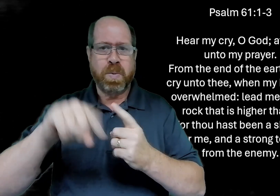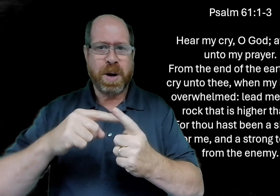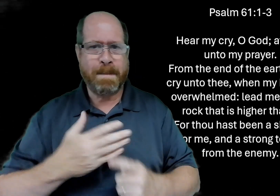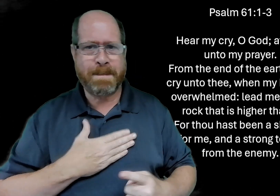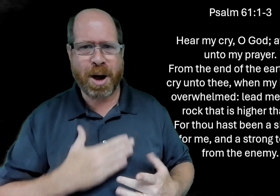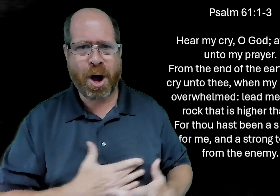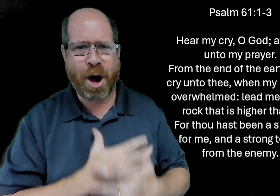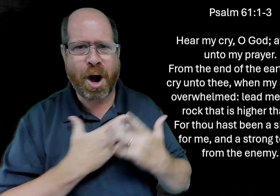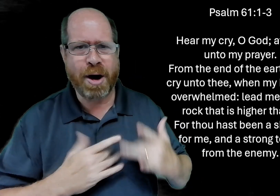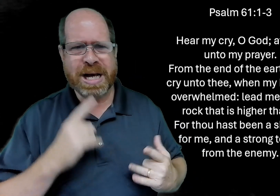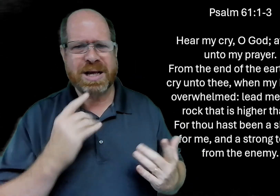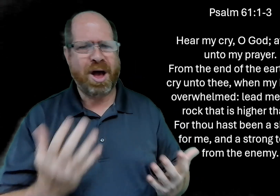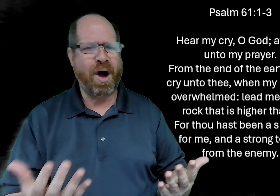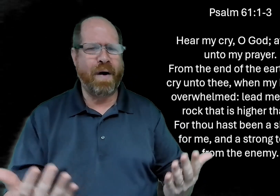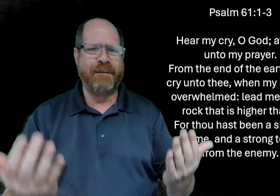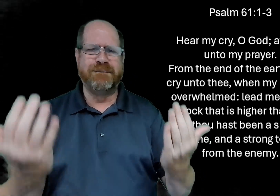when my heart is overwhelmed